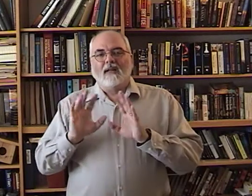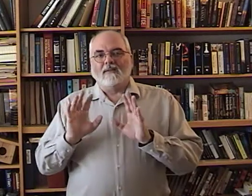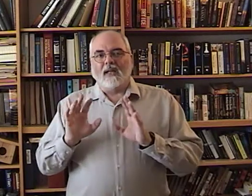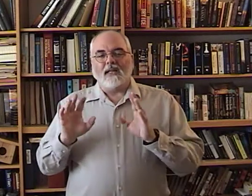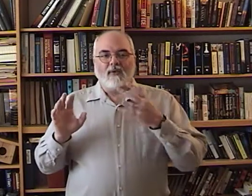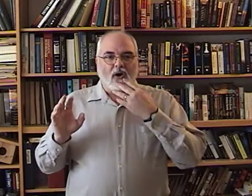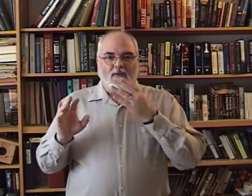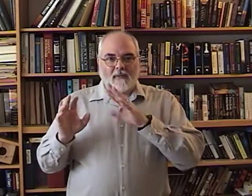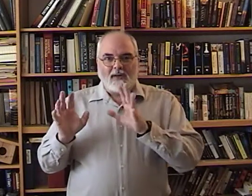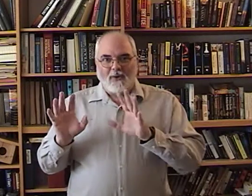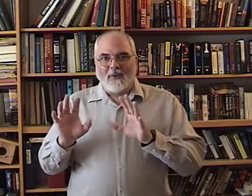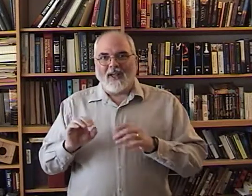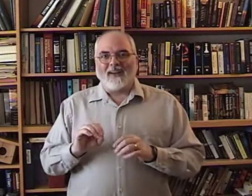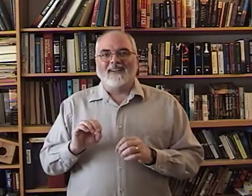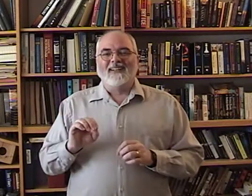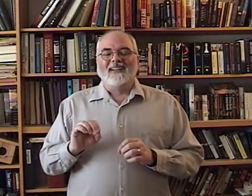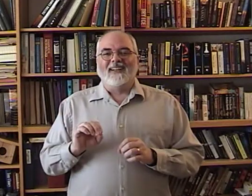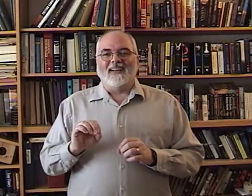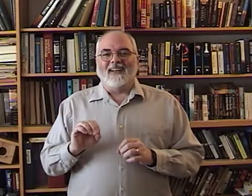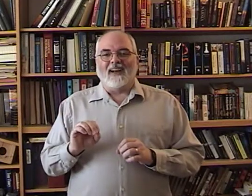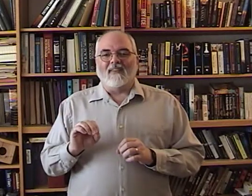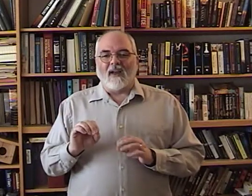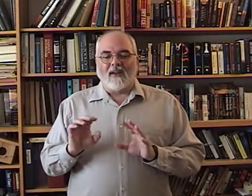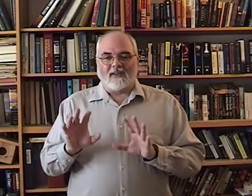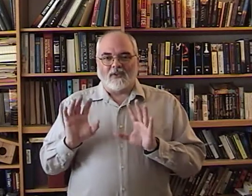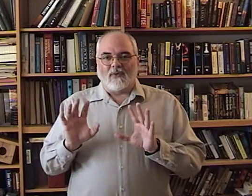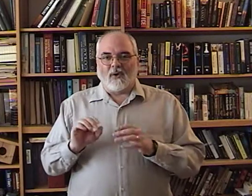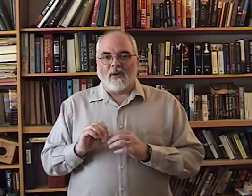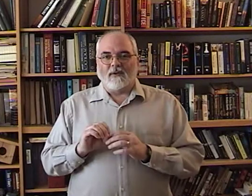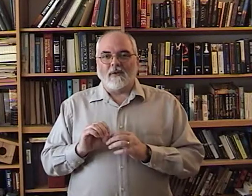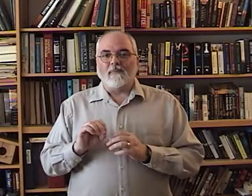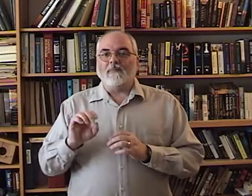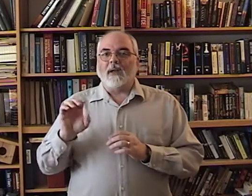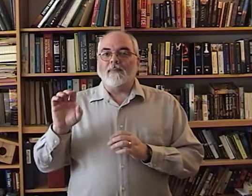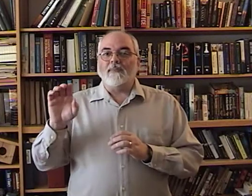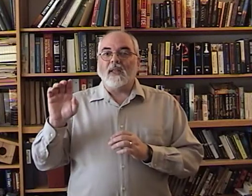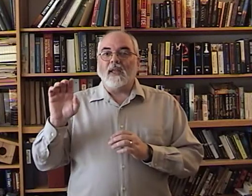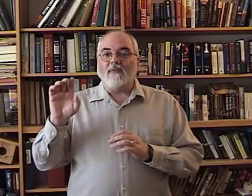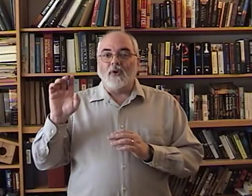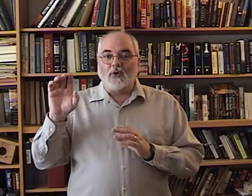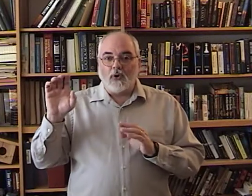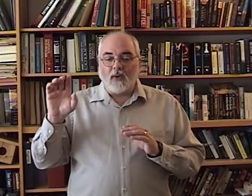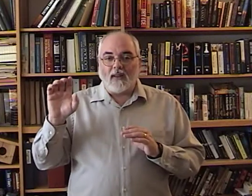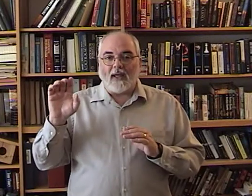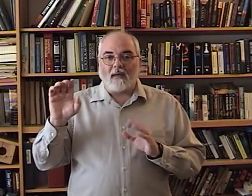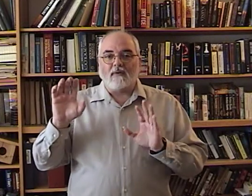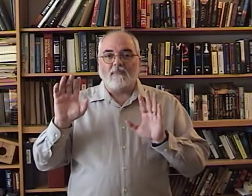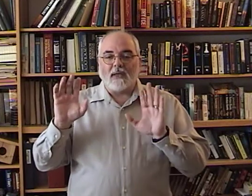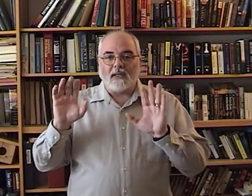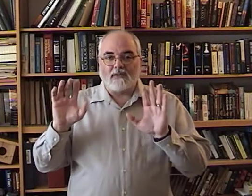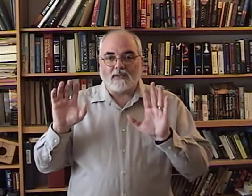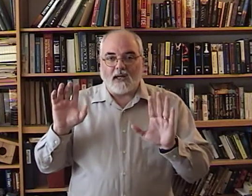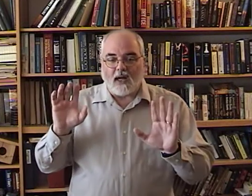It's even hard for me to do that. I've gotten so far away from it. But if you're doing that, please stop.